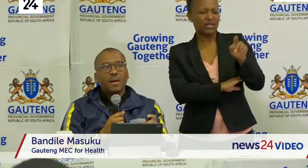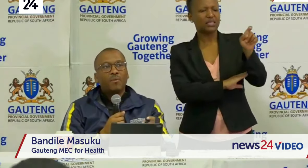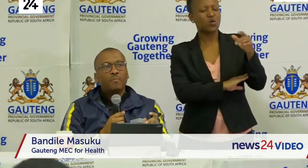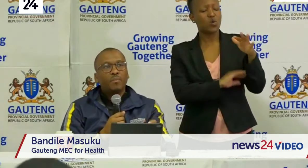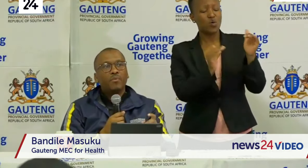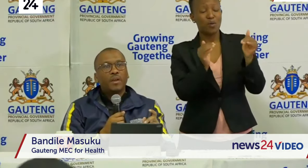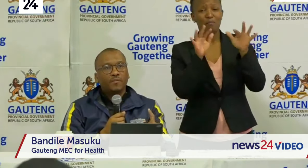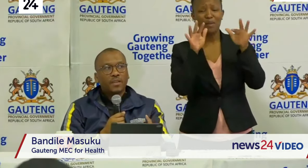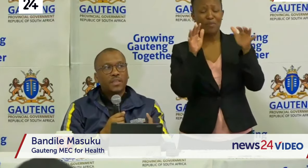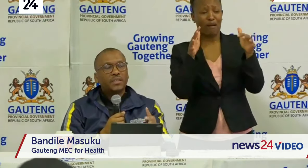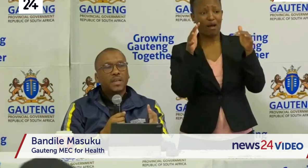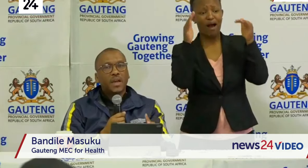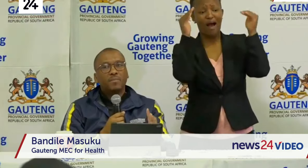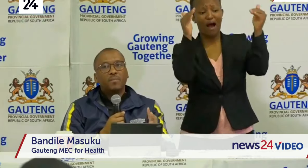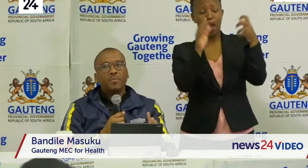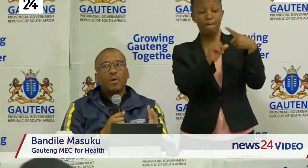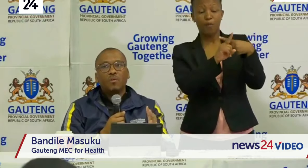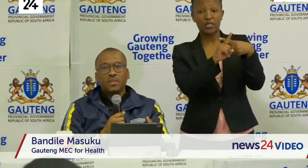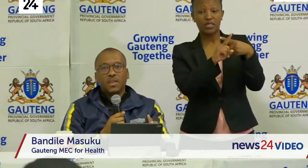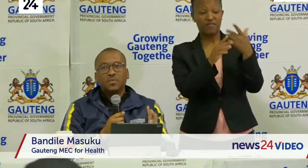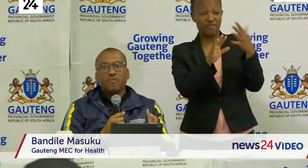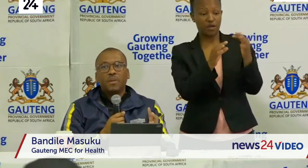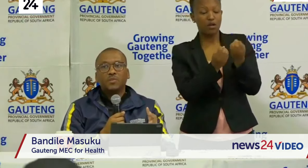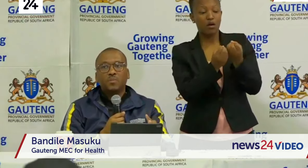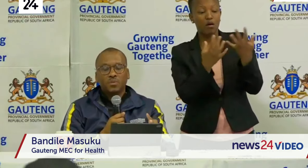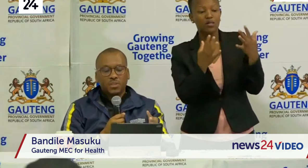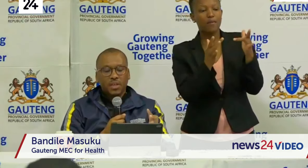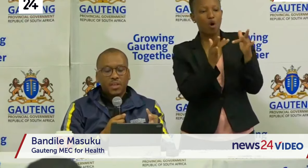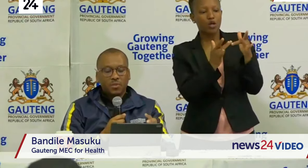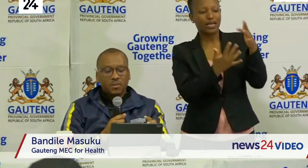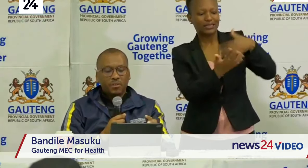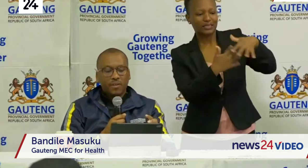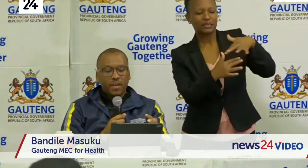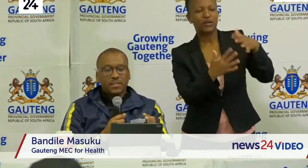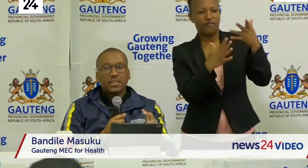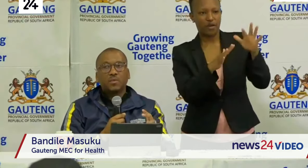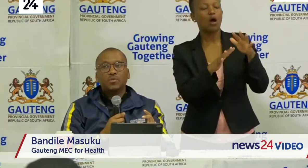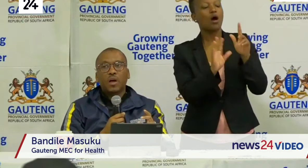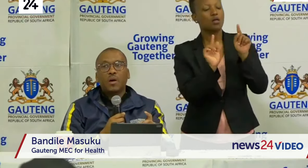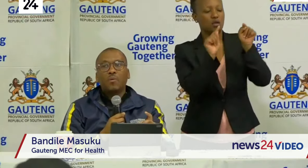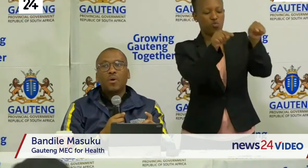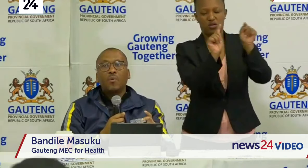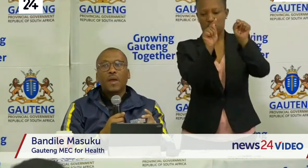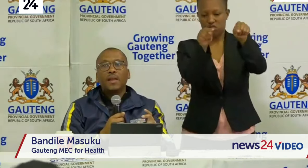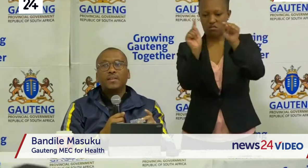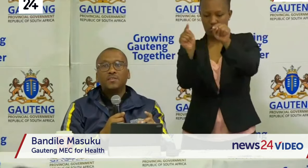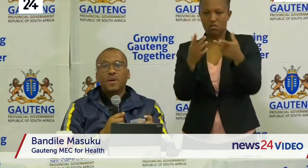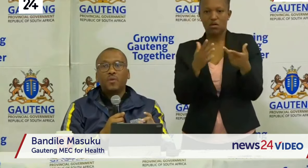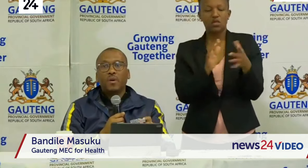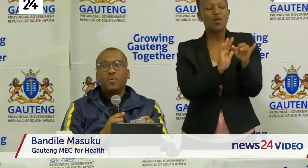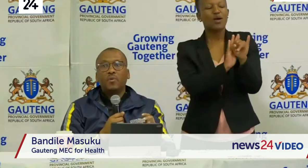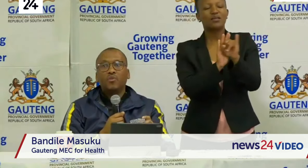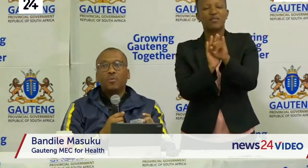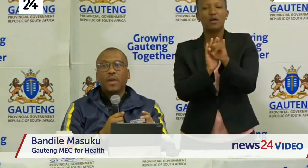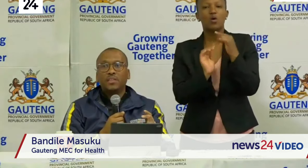high number of people who are infected and high people who are contacts who have been exposed to the virus. That's also how we identify